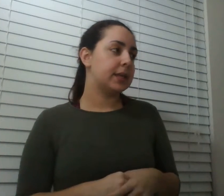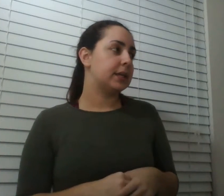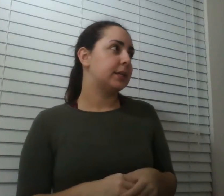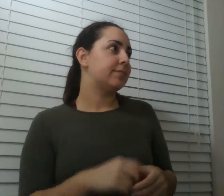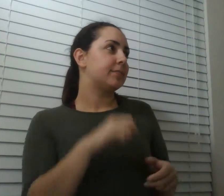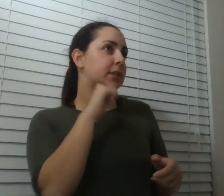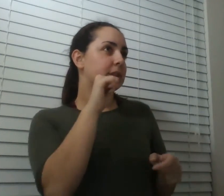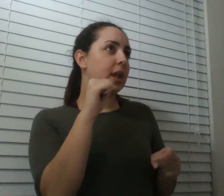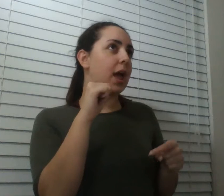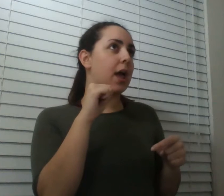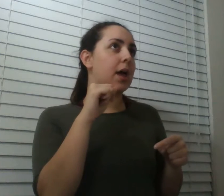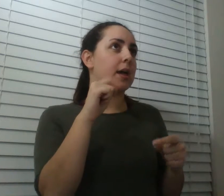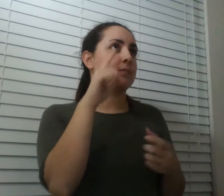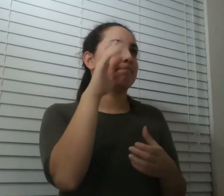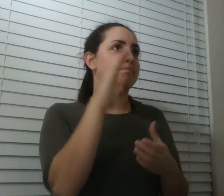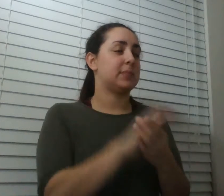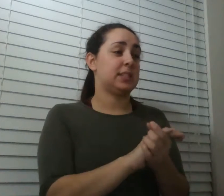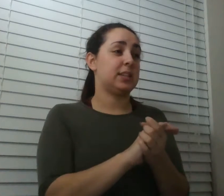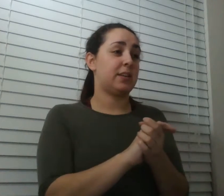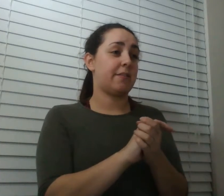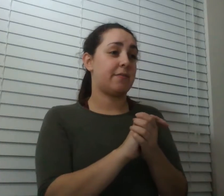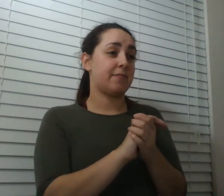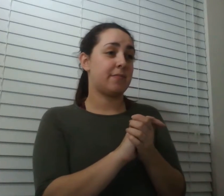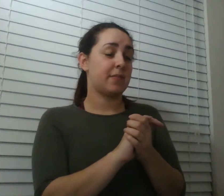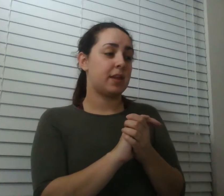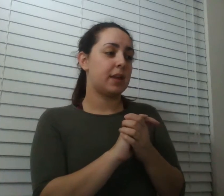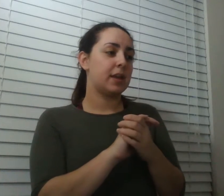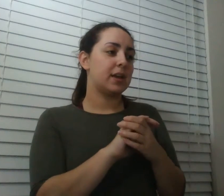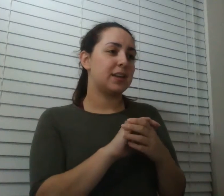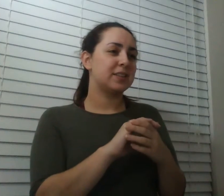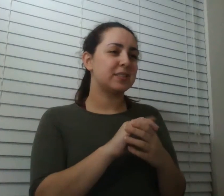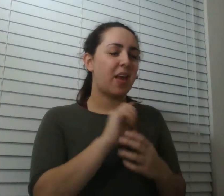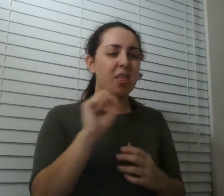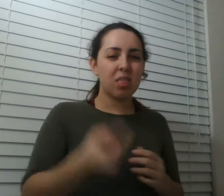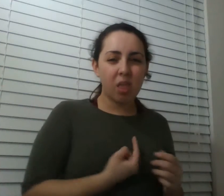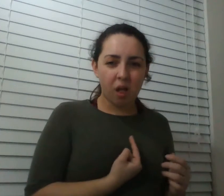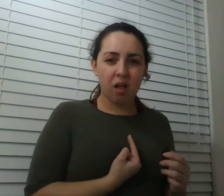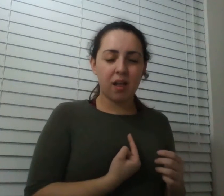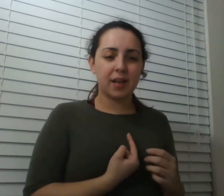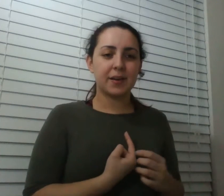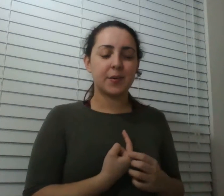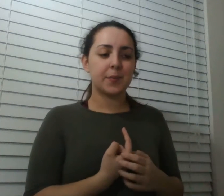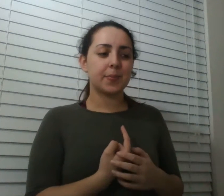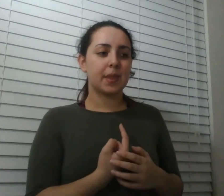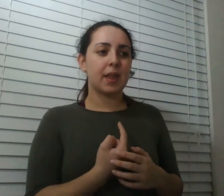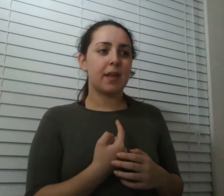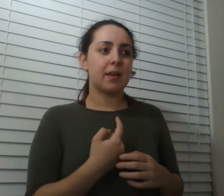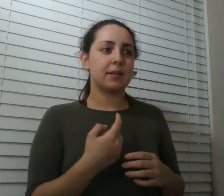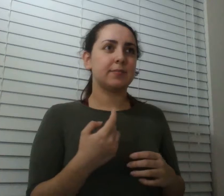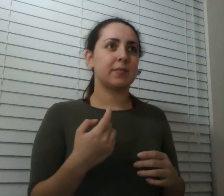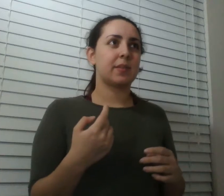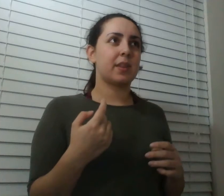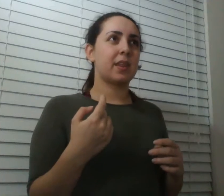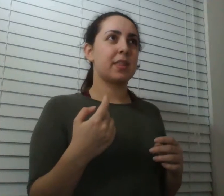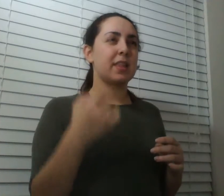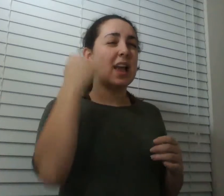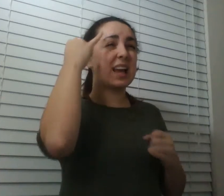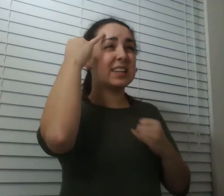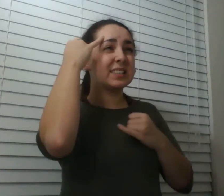bit lonelier the idea that we cannot feel cannot understand and cannot imagine each other's pain